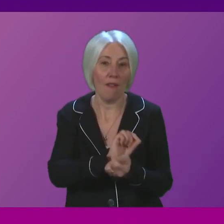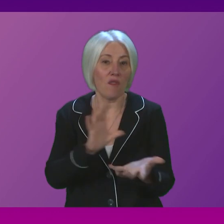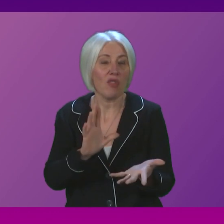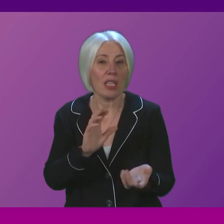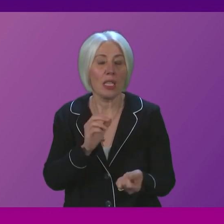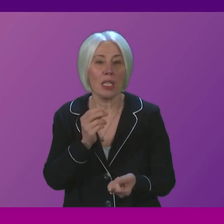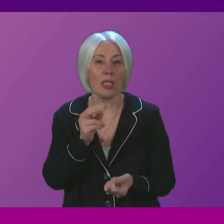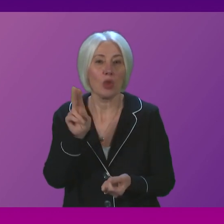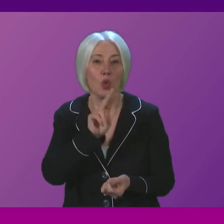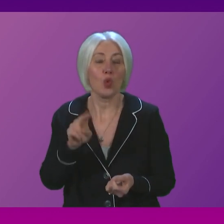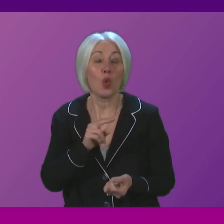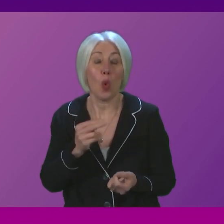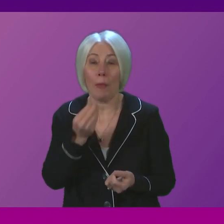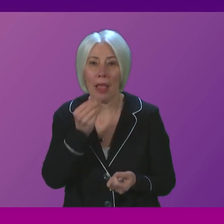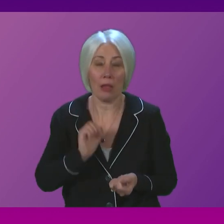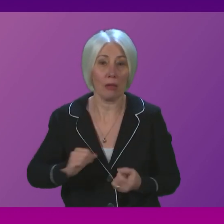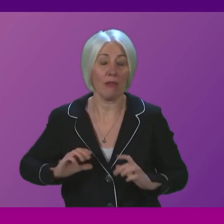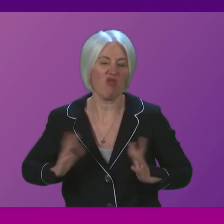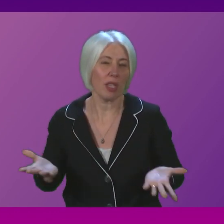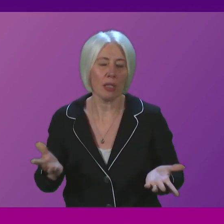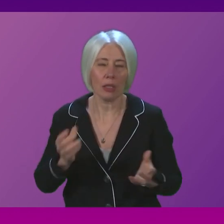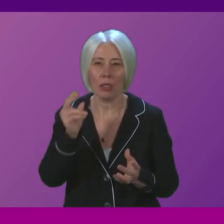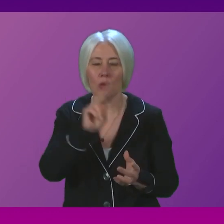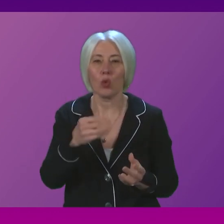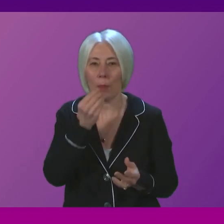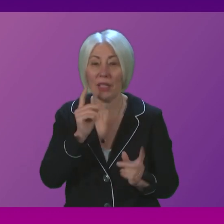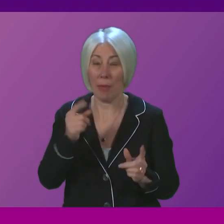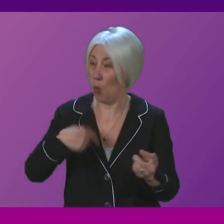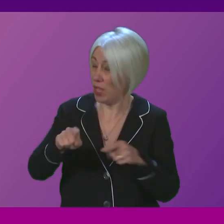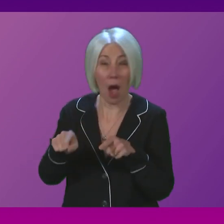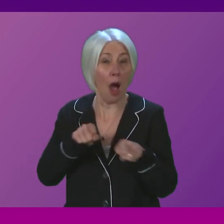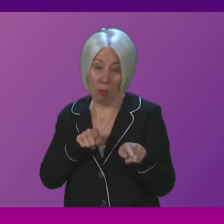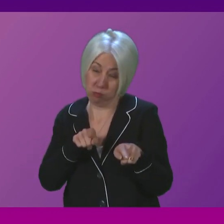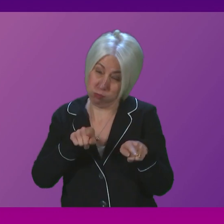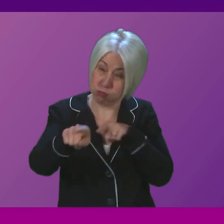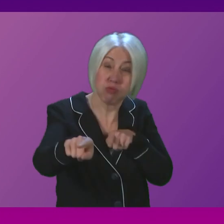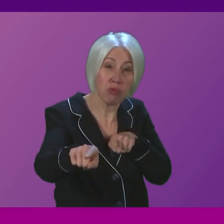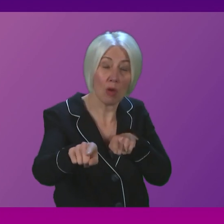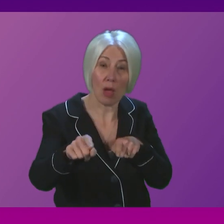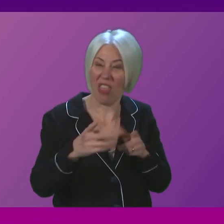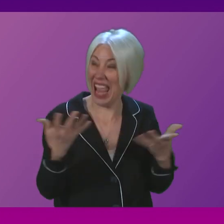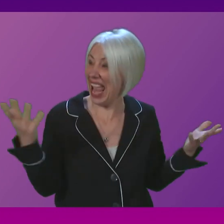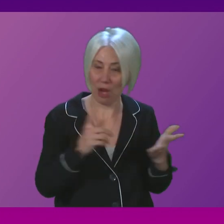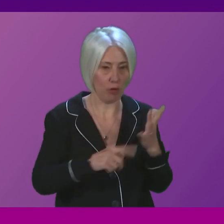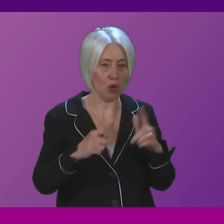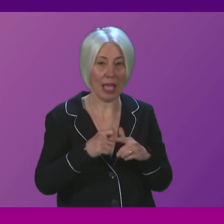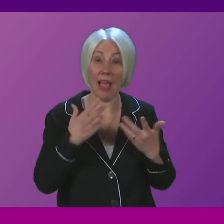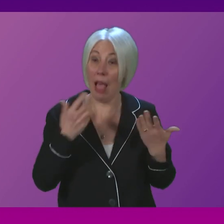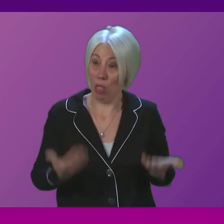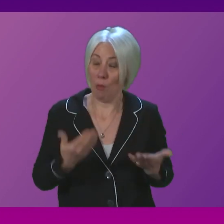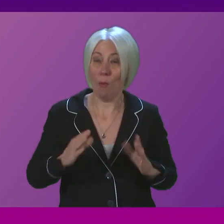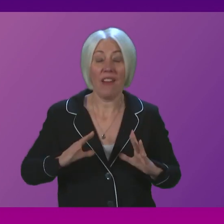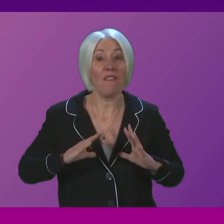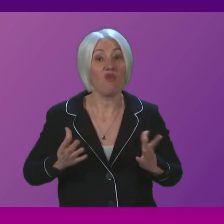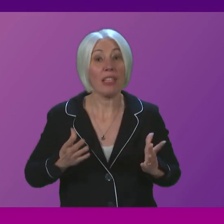we are already way ahead of any other part of the UK in Scotland right now universal free